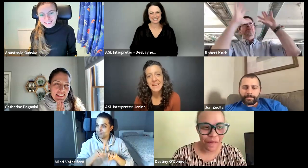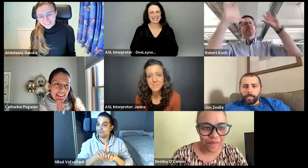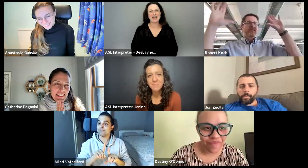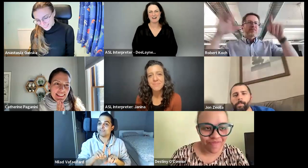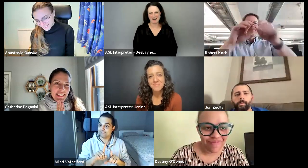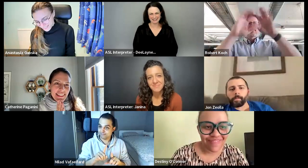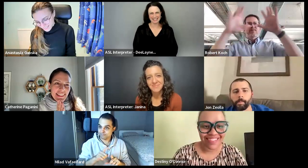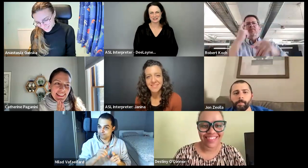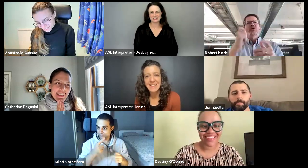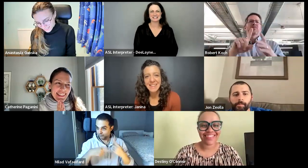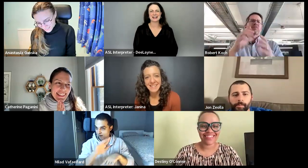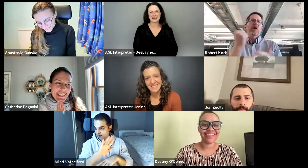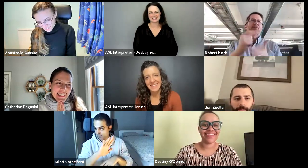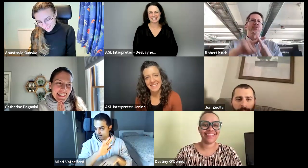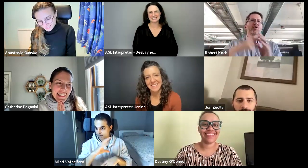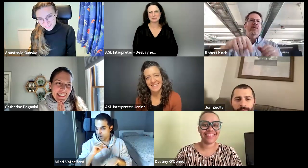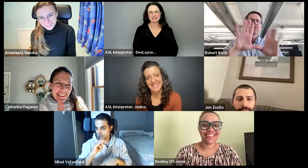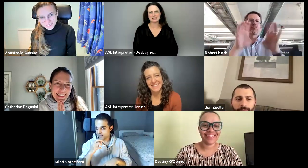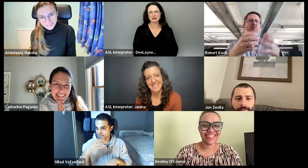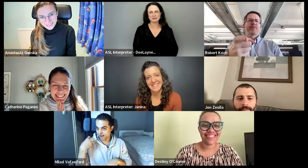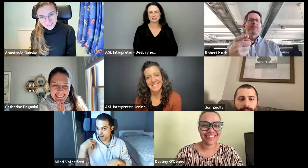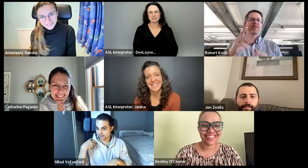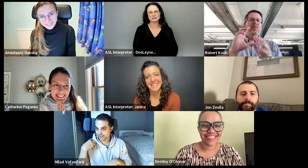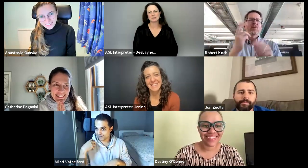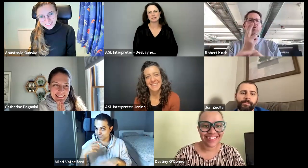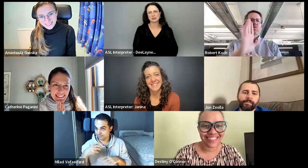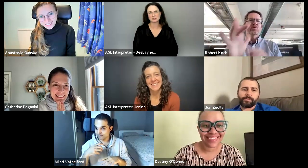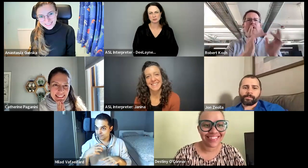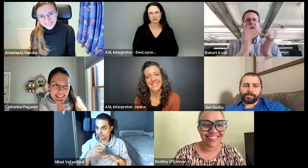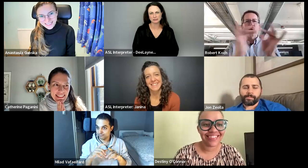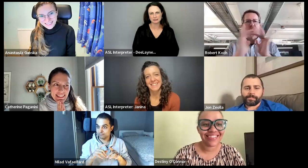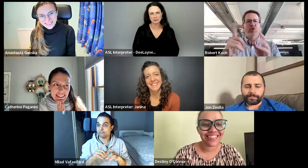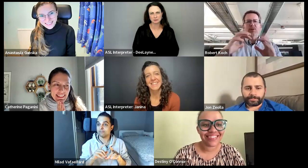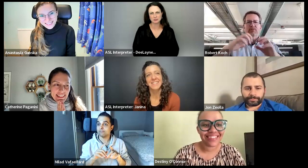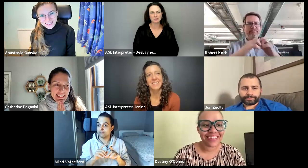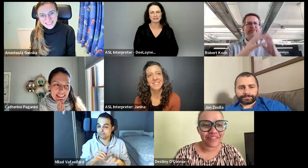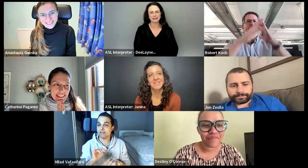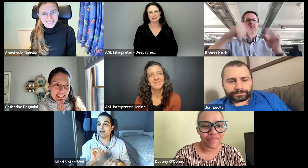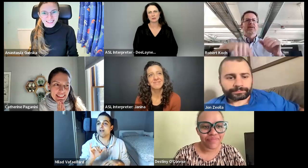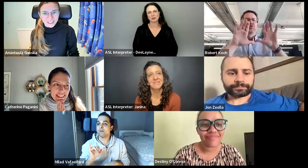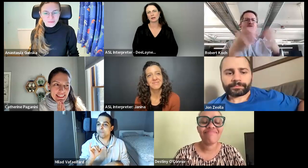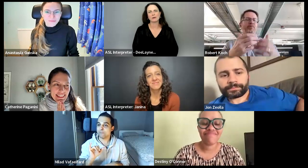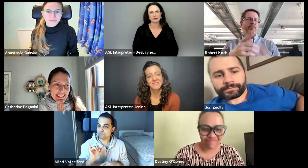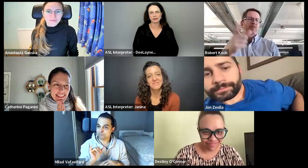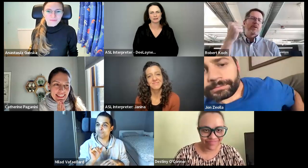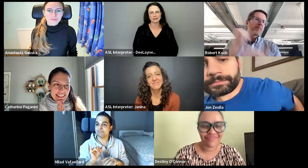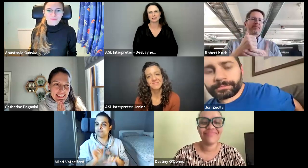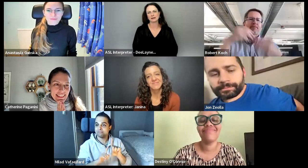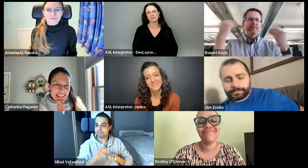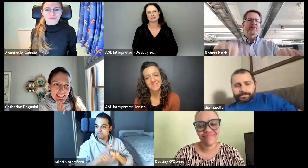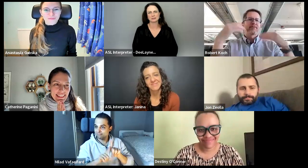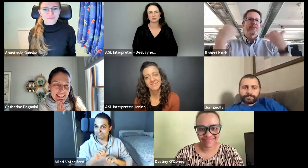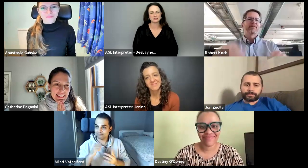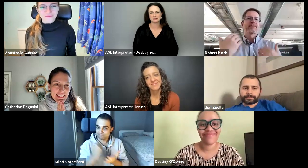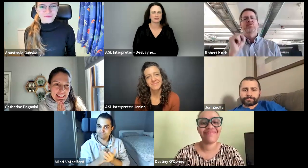Yes, T-A-R. Like stars in the sky. Yes. But, you know, she's been so instrumental in this group. So, and getting the networking going and getting things